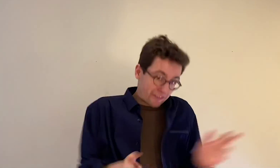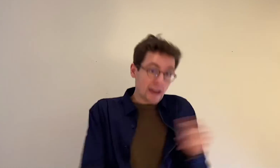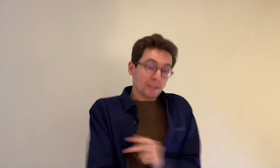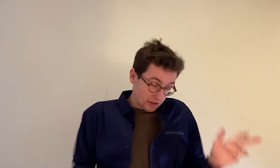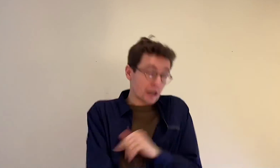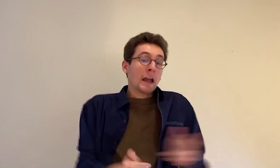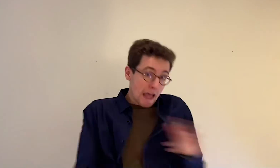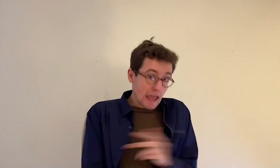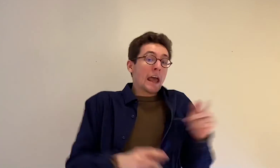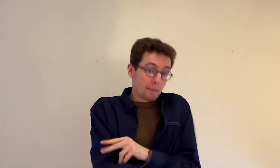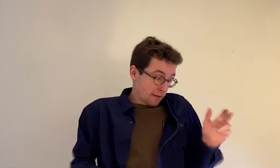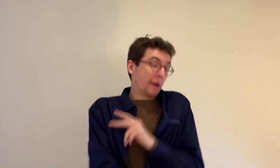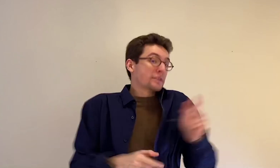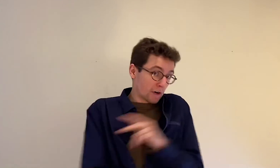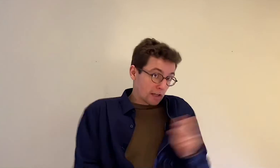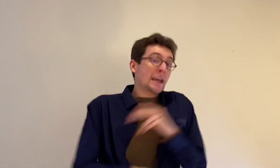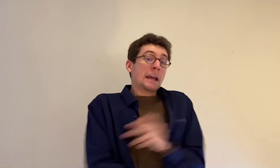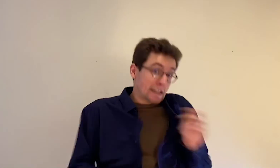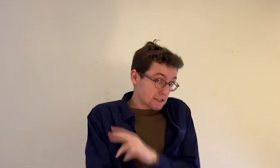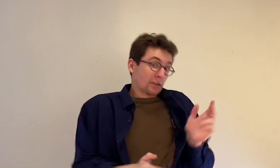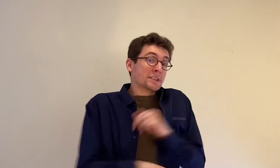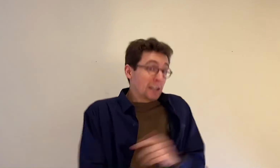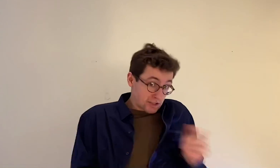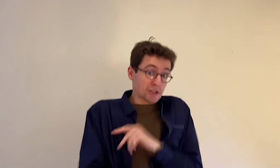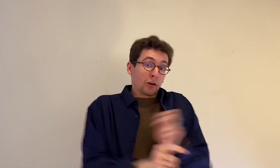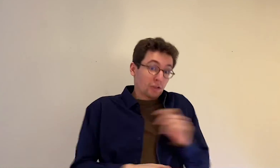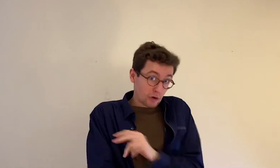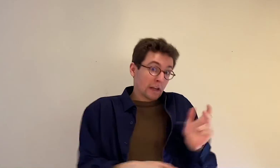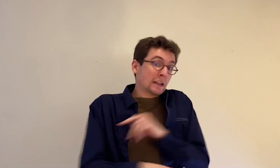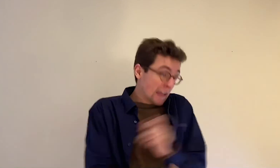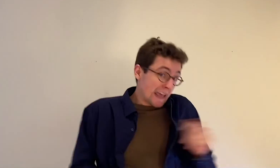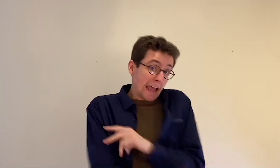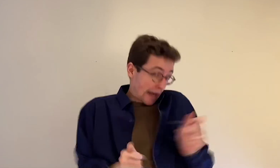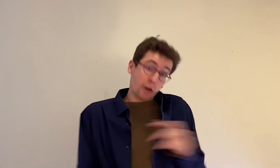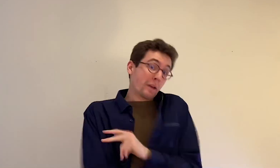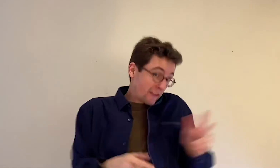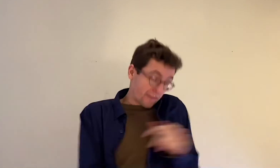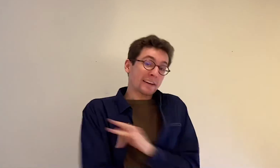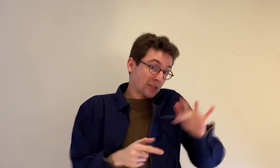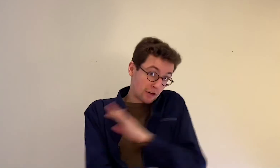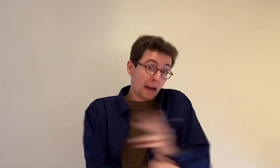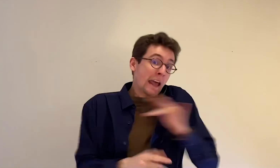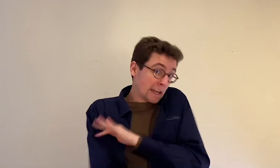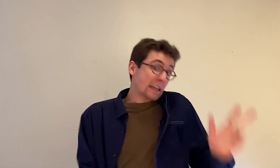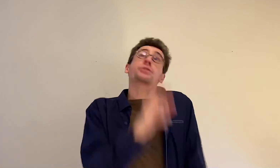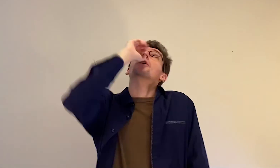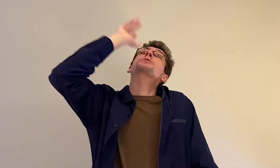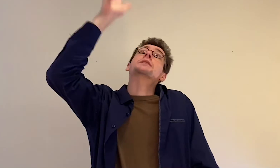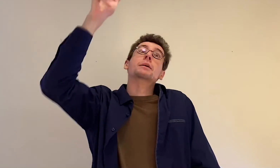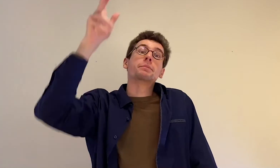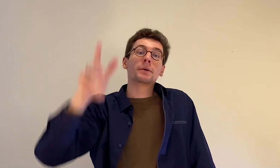faster and my best friend he starts to turn green and I go even faster and he throws up